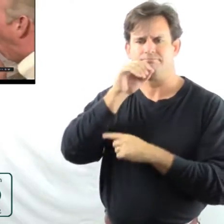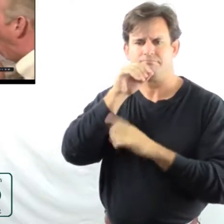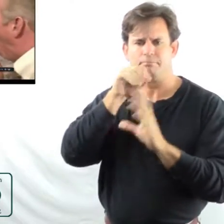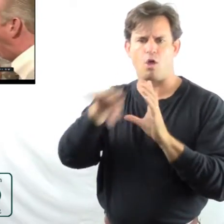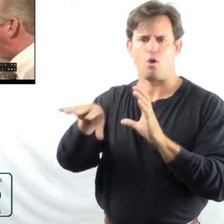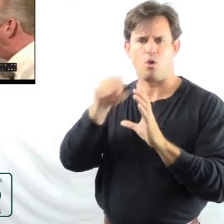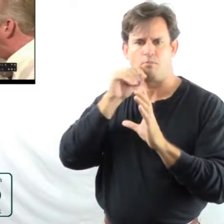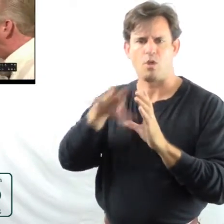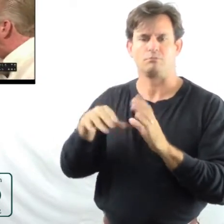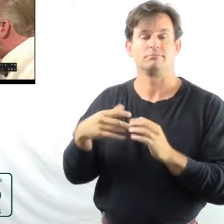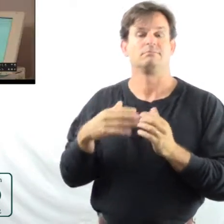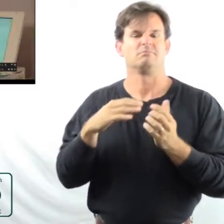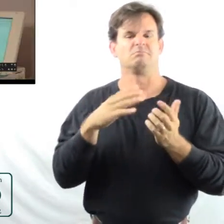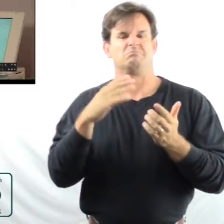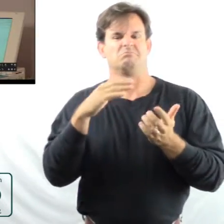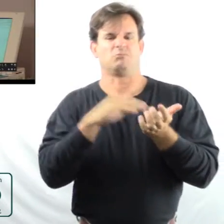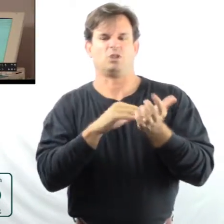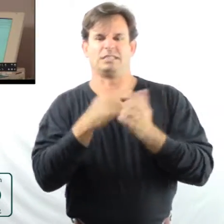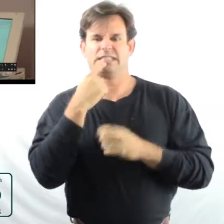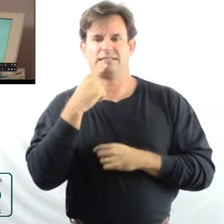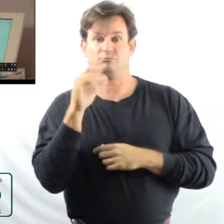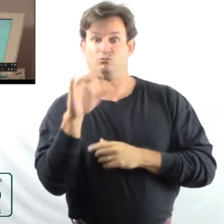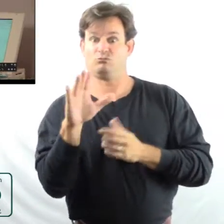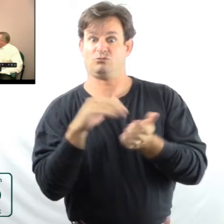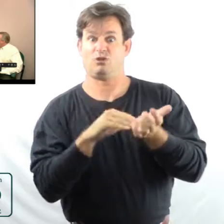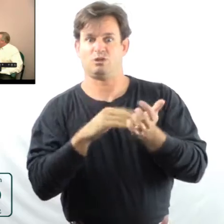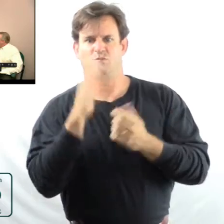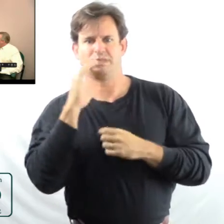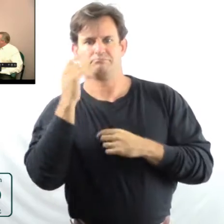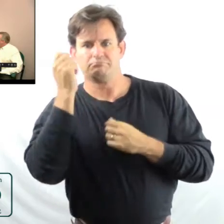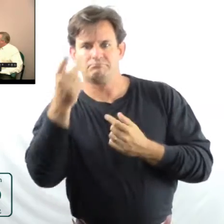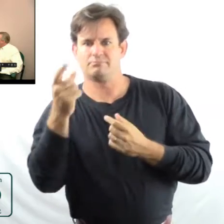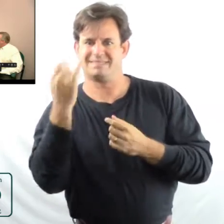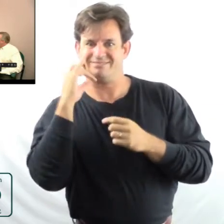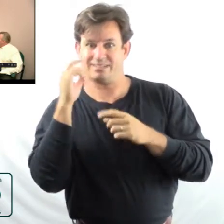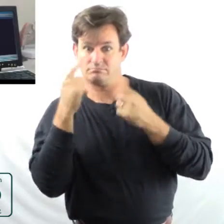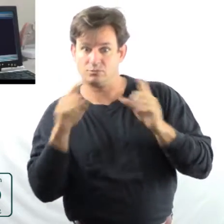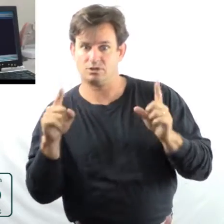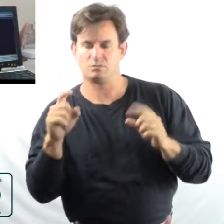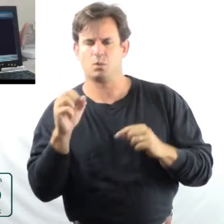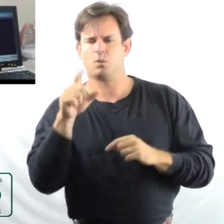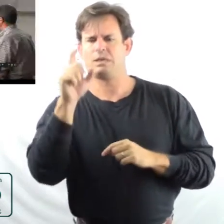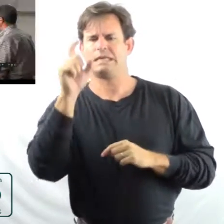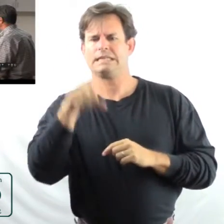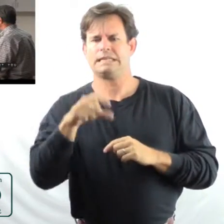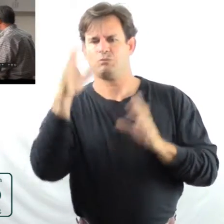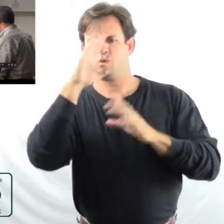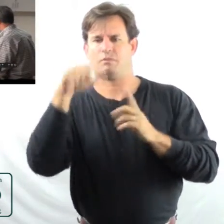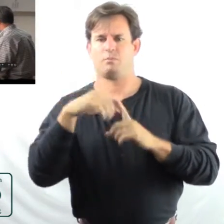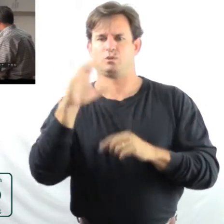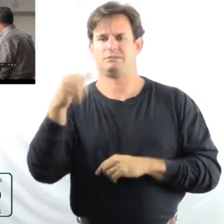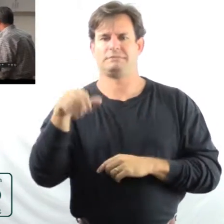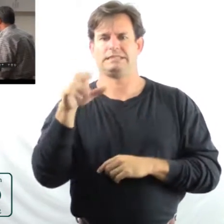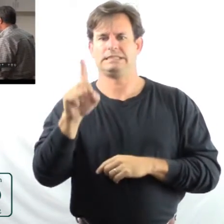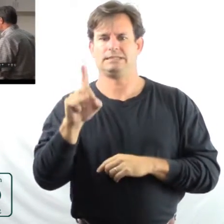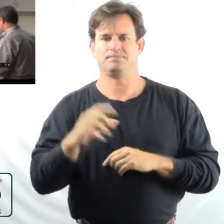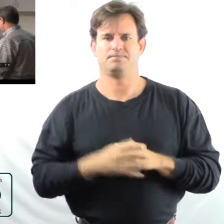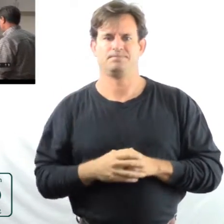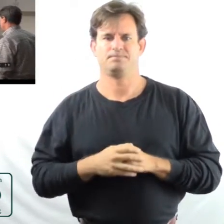Your doctor will be able to assess how well your lungs are working and whether or not you need to worry about COPD. So, the key